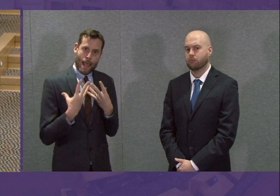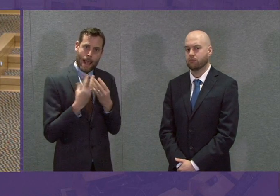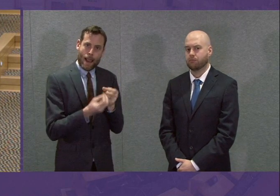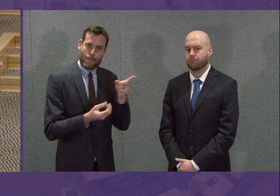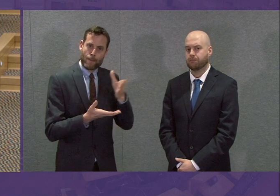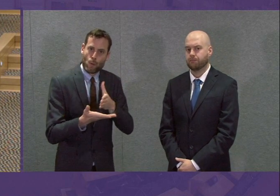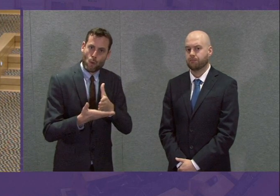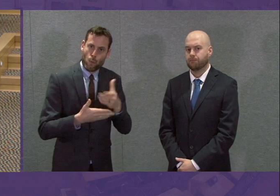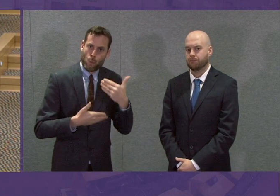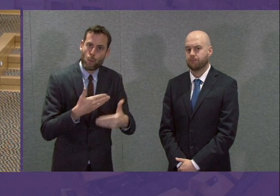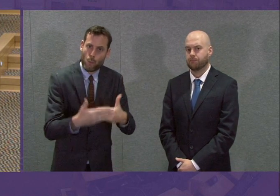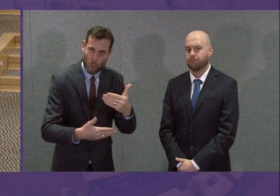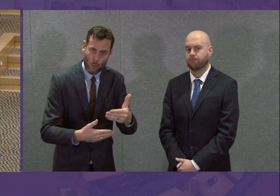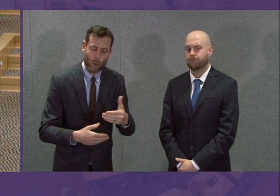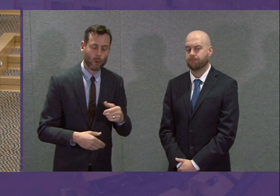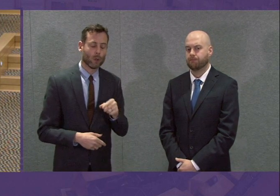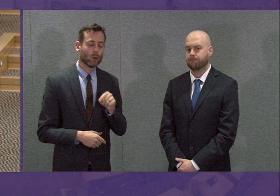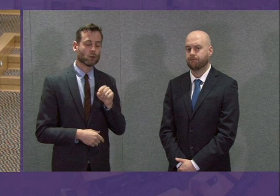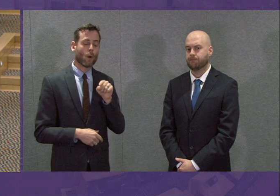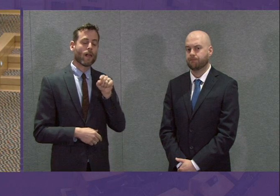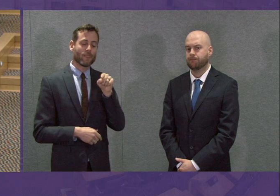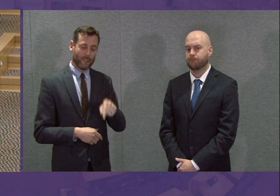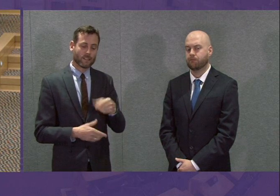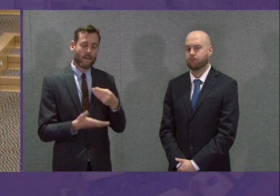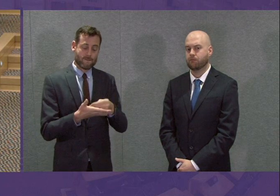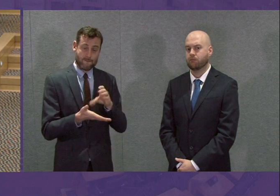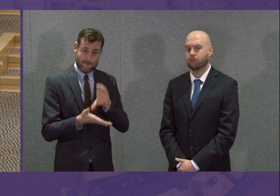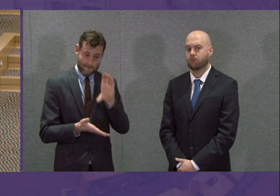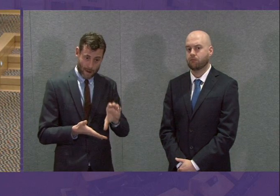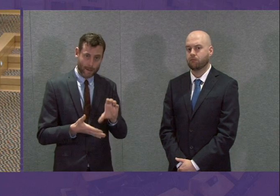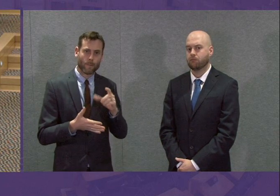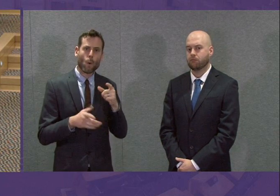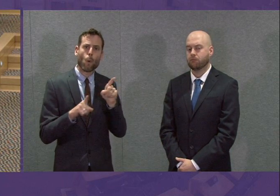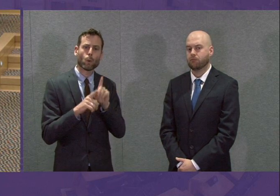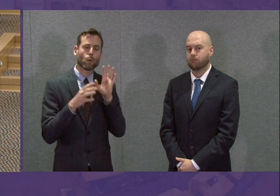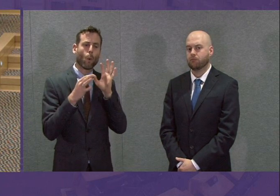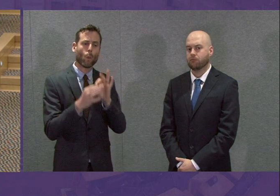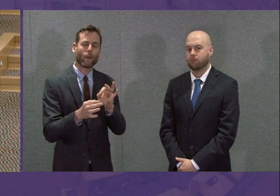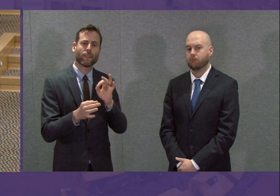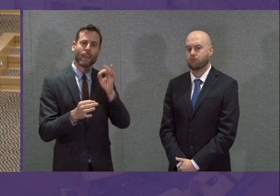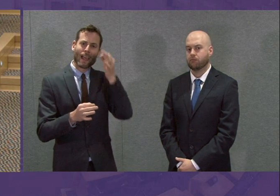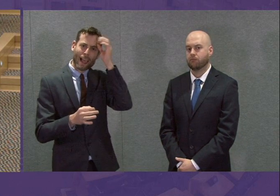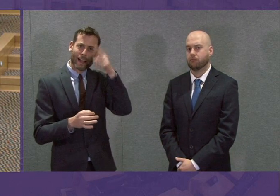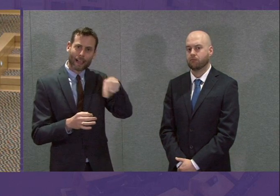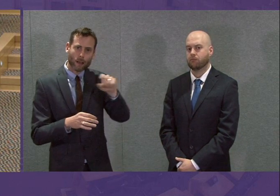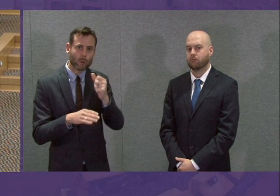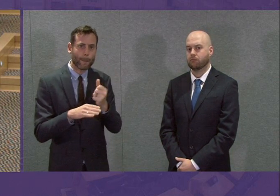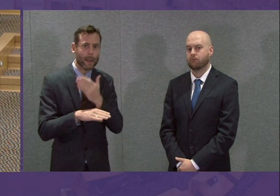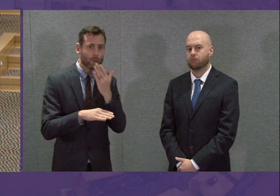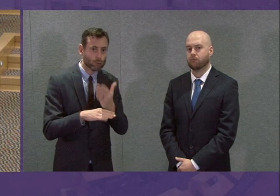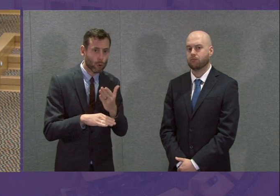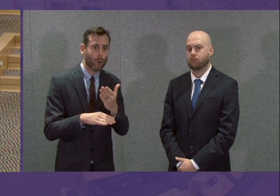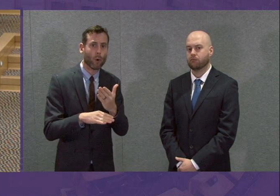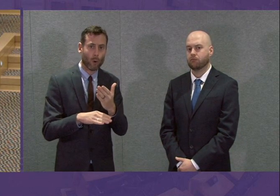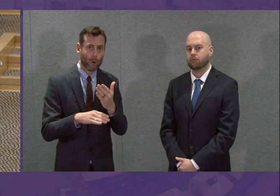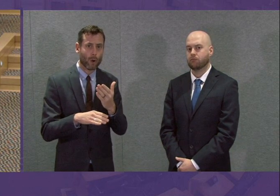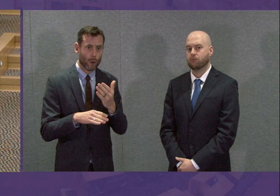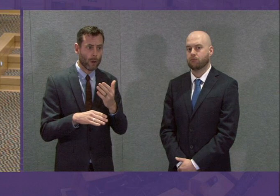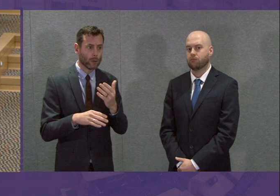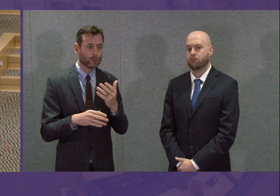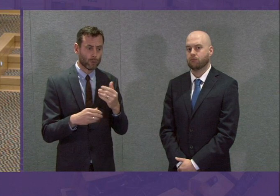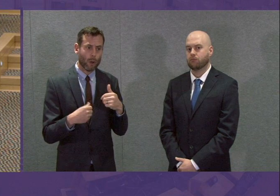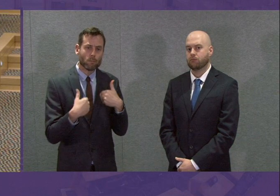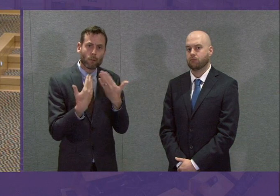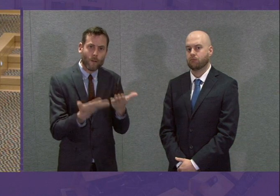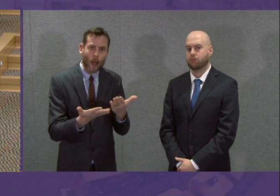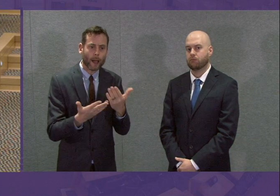in addition to the work that we will do with councils, to maximise the use of private and third sector nurseries to provide child care to key workers who need it. And